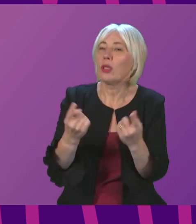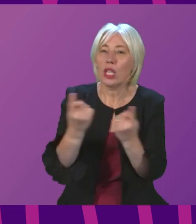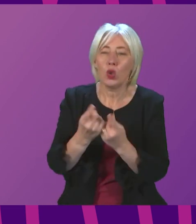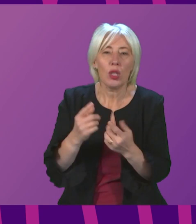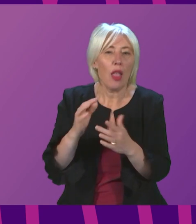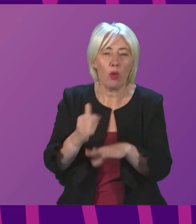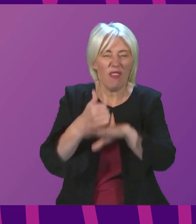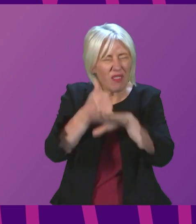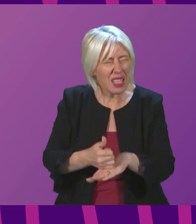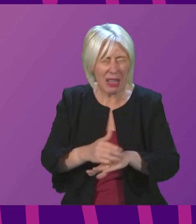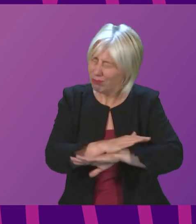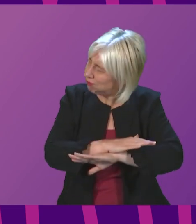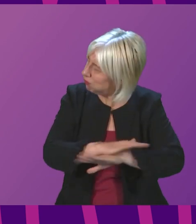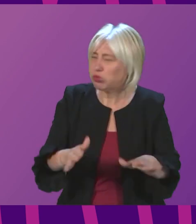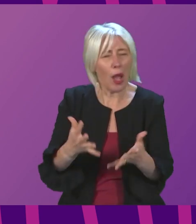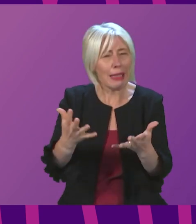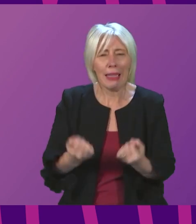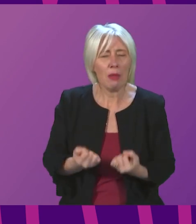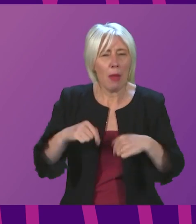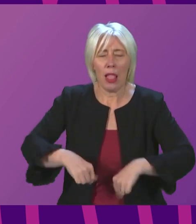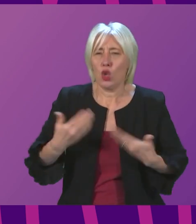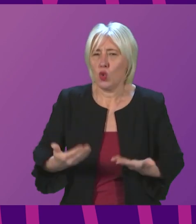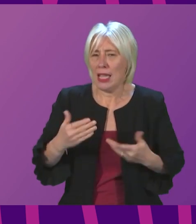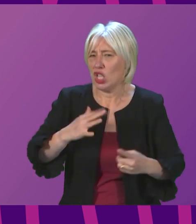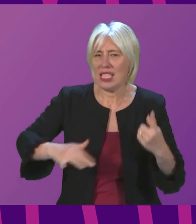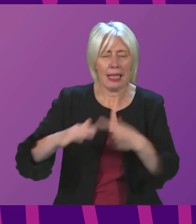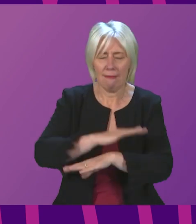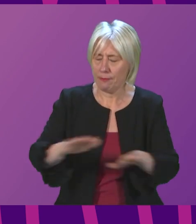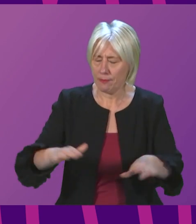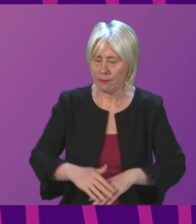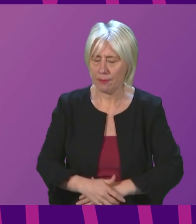utterly unacceptable in modern day society. Clare Adamson.